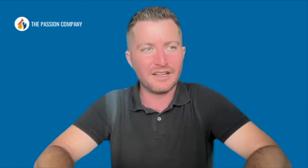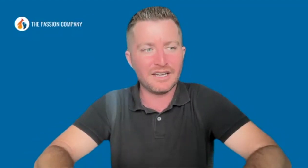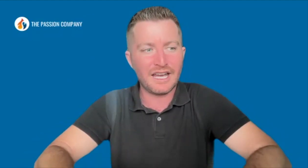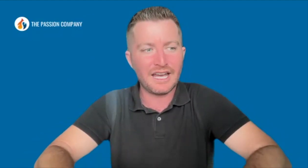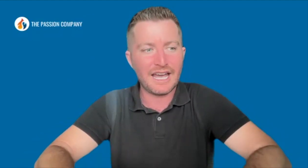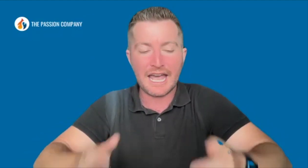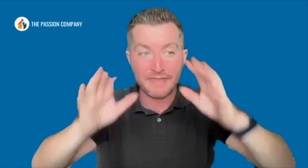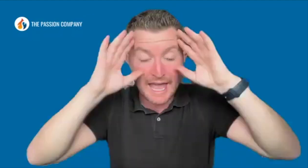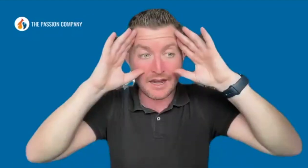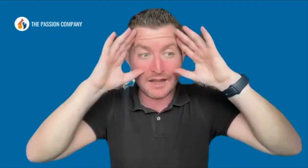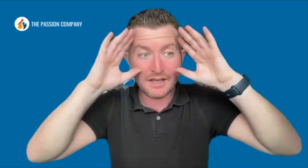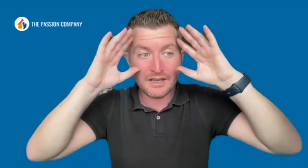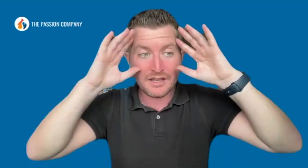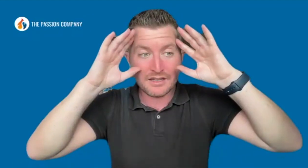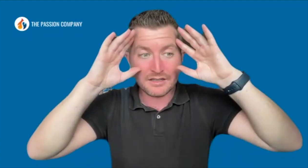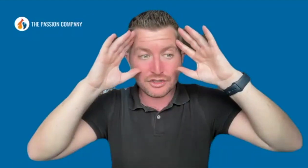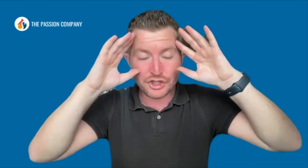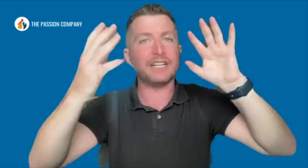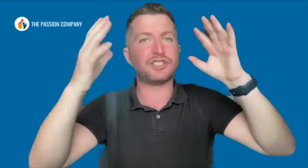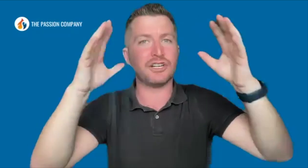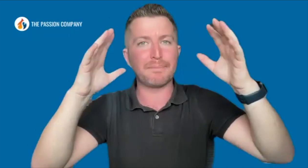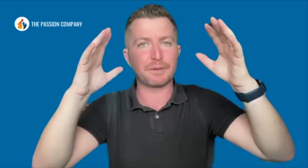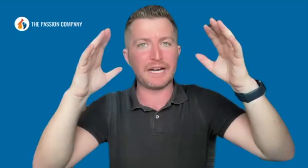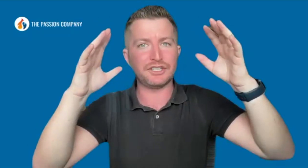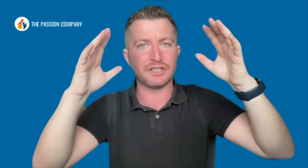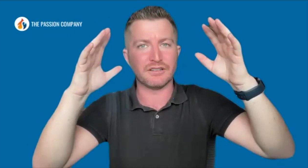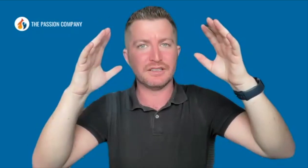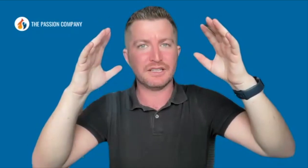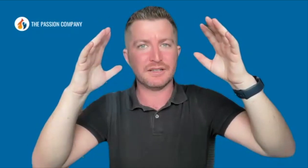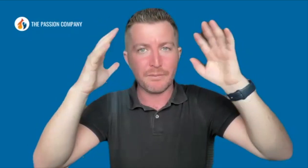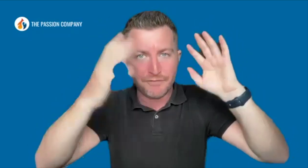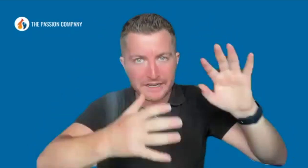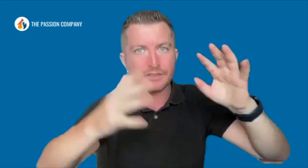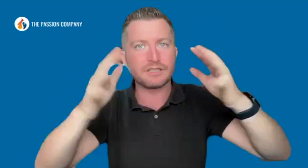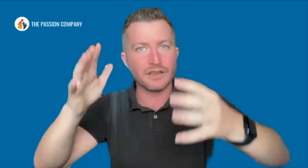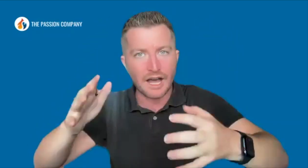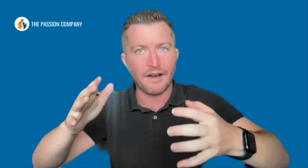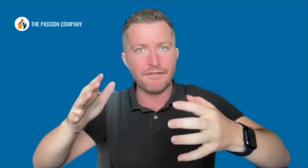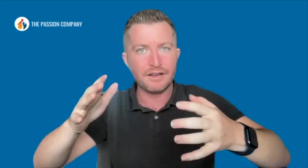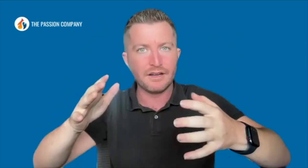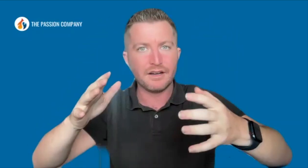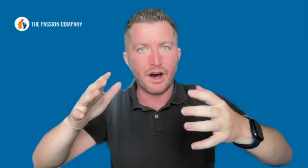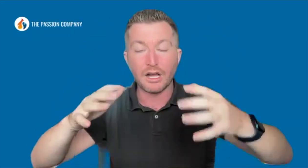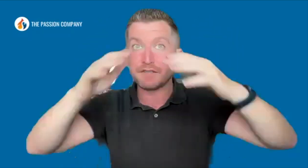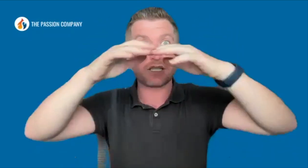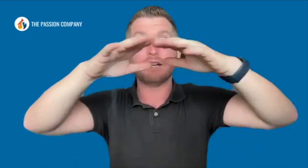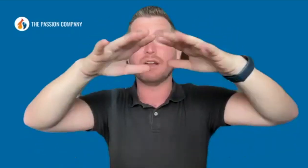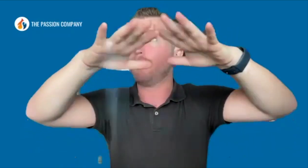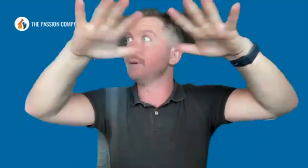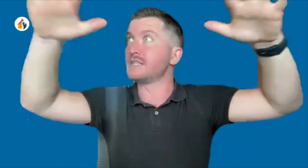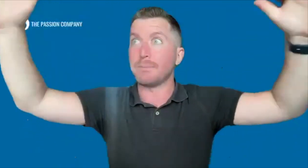And that change in operation from fear to love, all of a sudden opens up